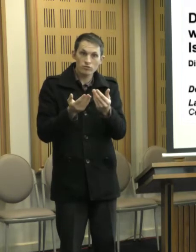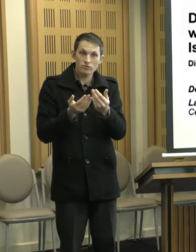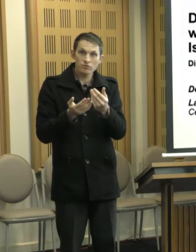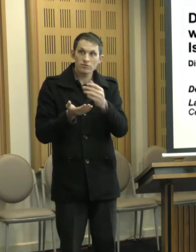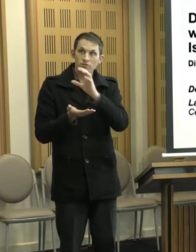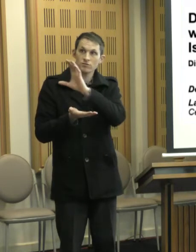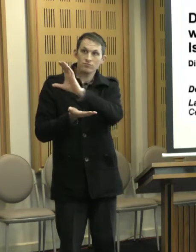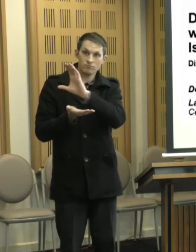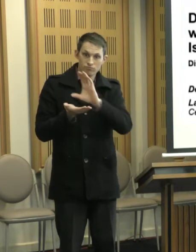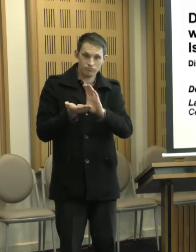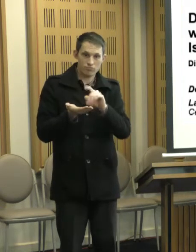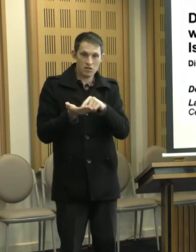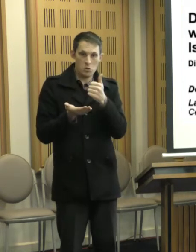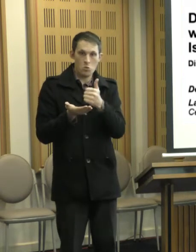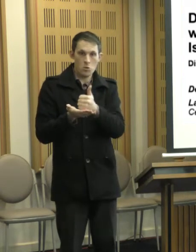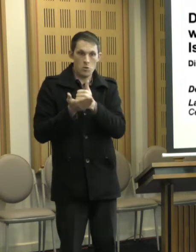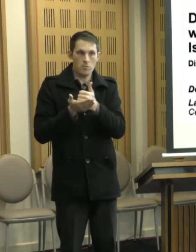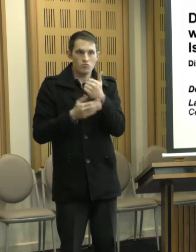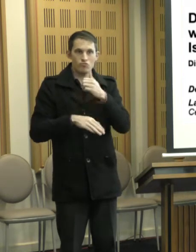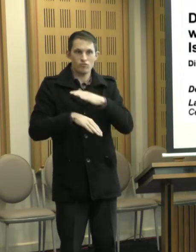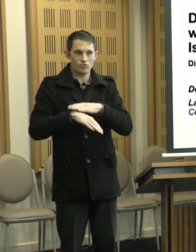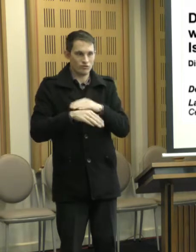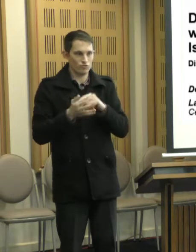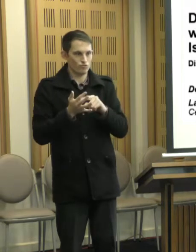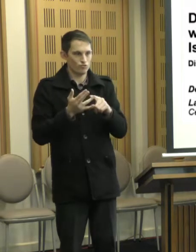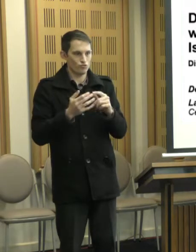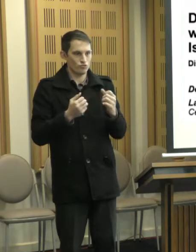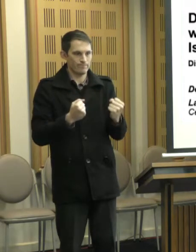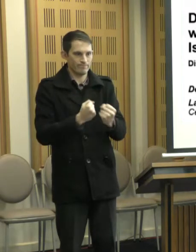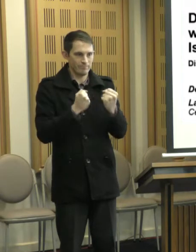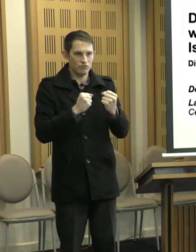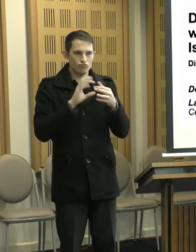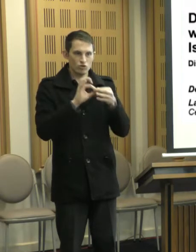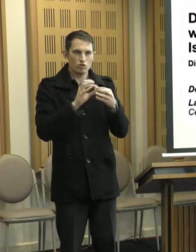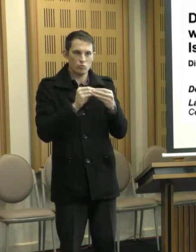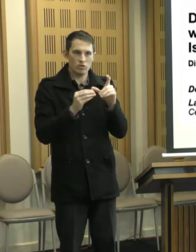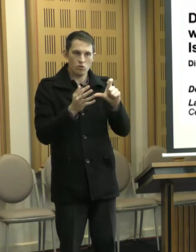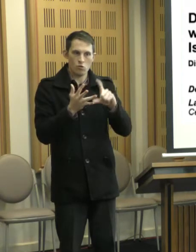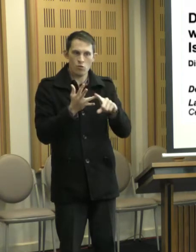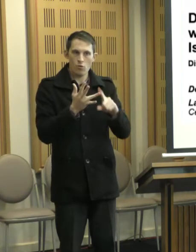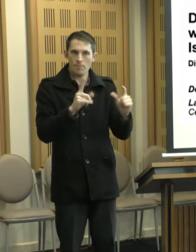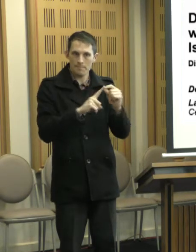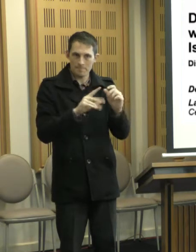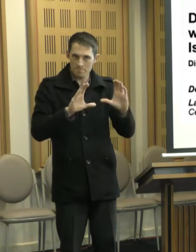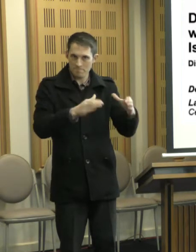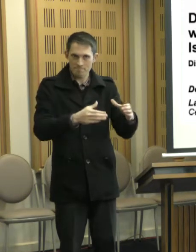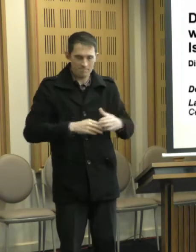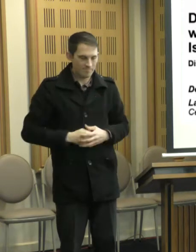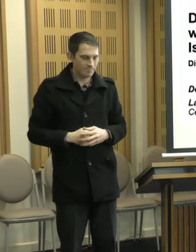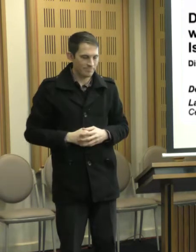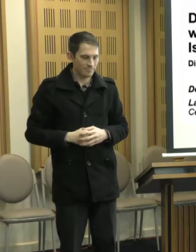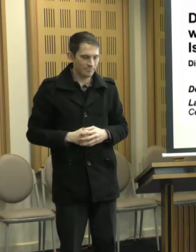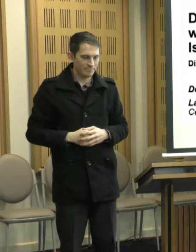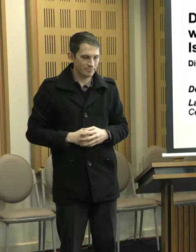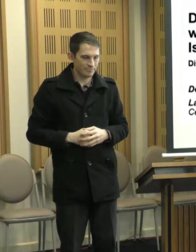a chance to really cement our relationships with the co-op. So, um, even while the, uh, this